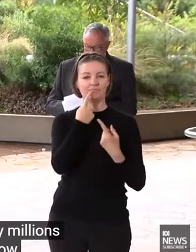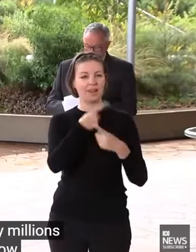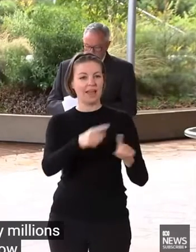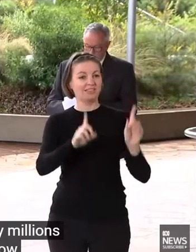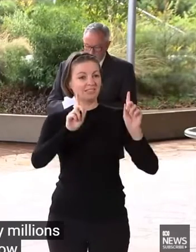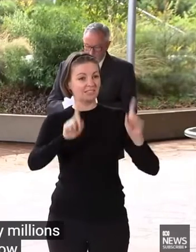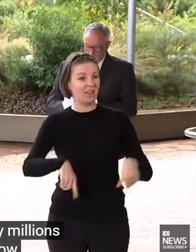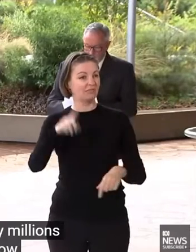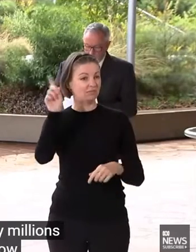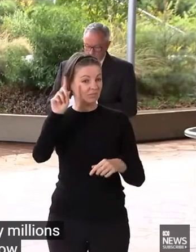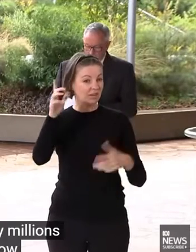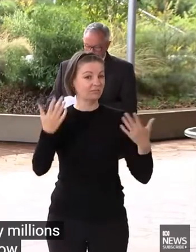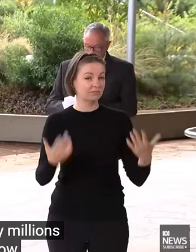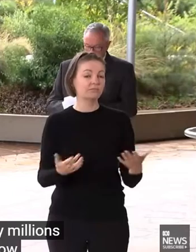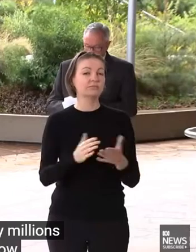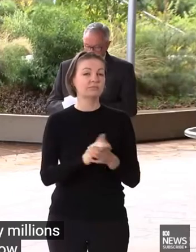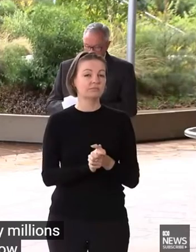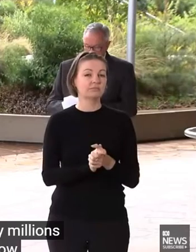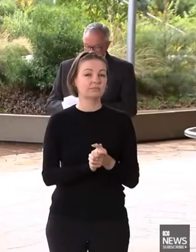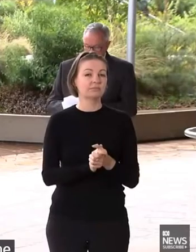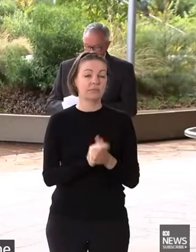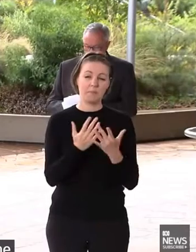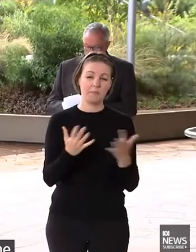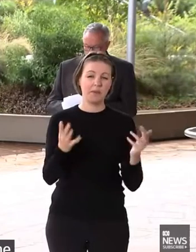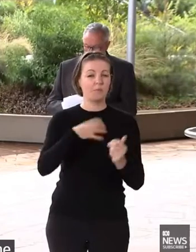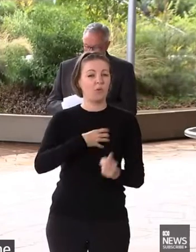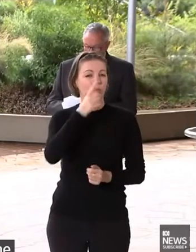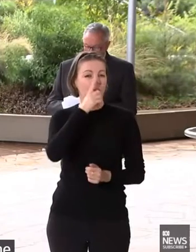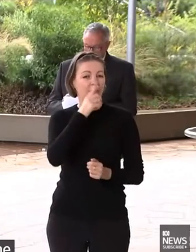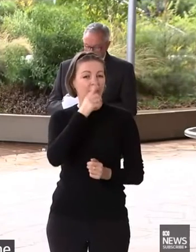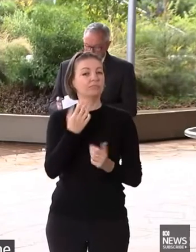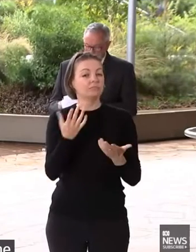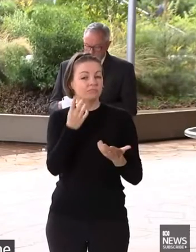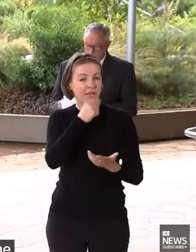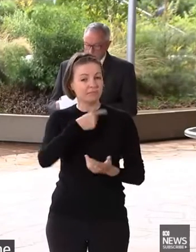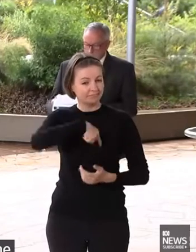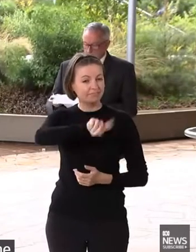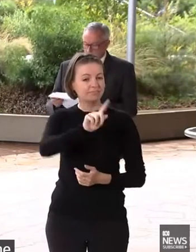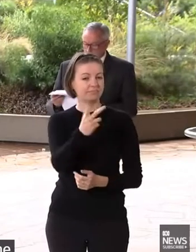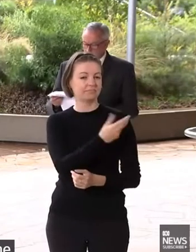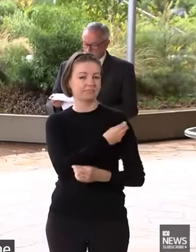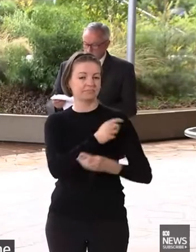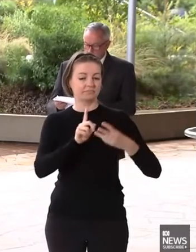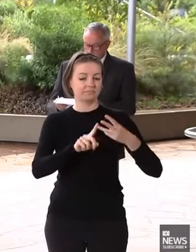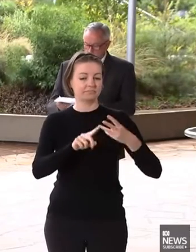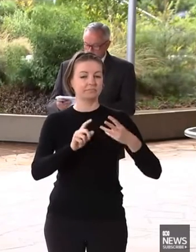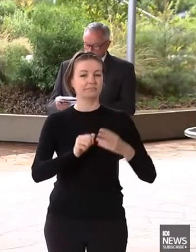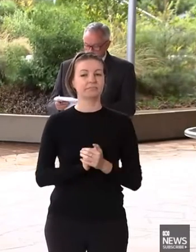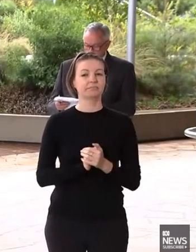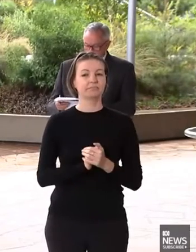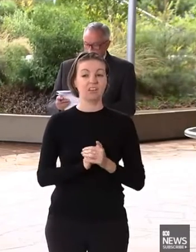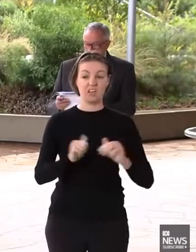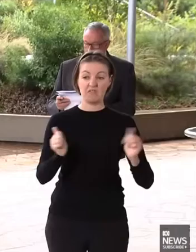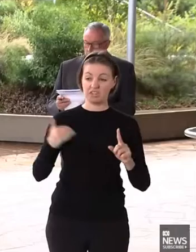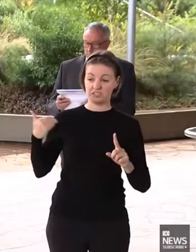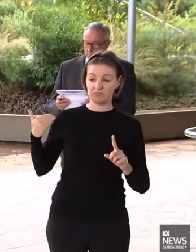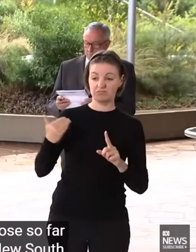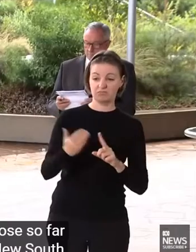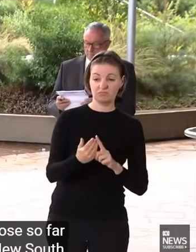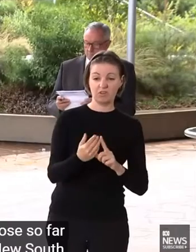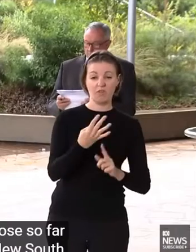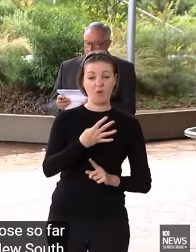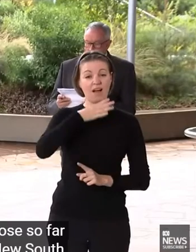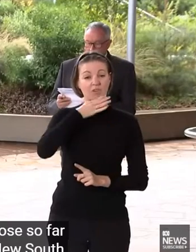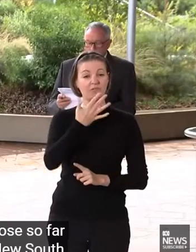eligible to come and get that booster dose. So far across our clinics in New South Wales, we've given around